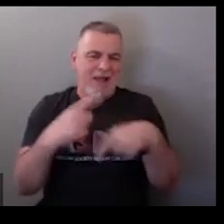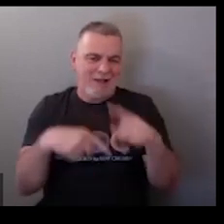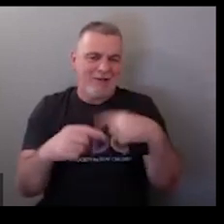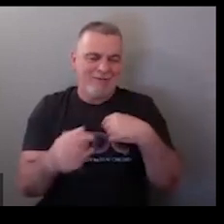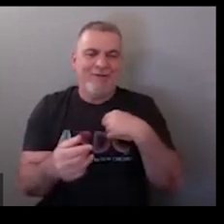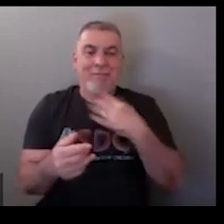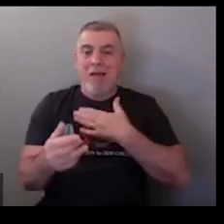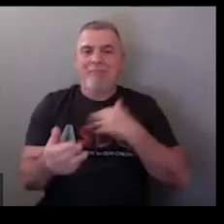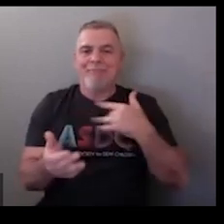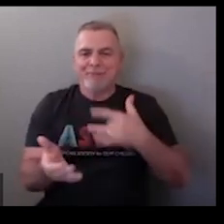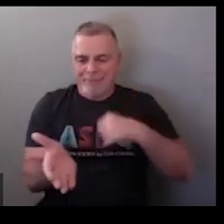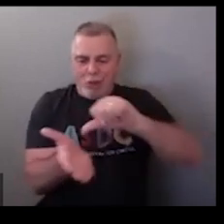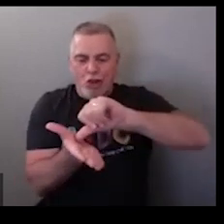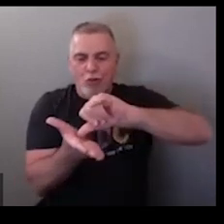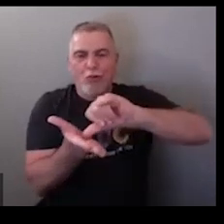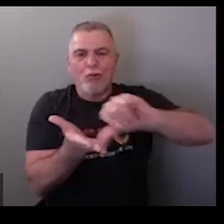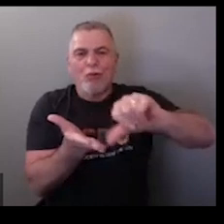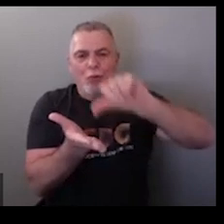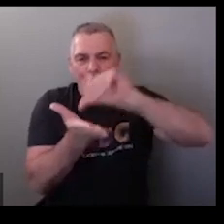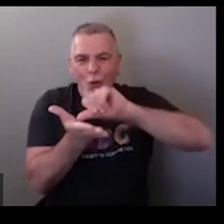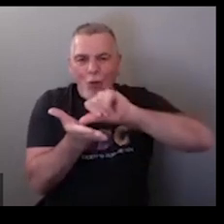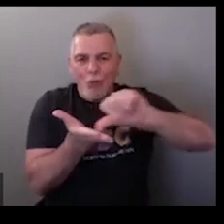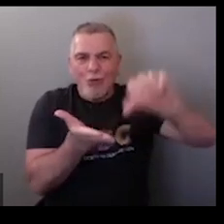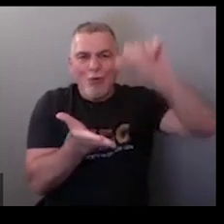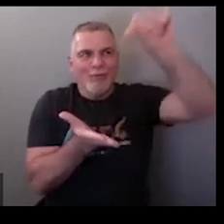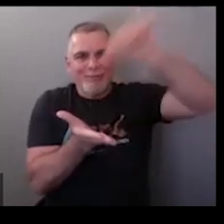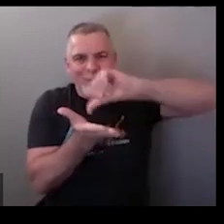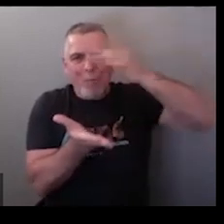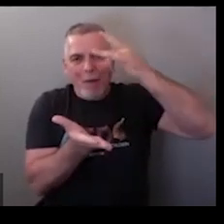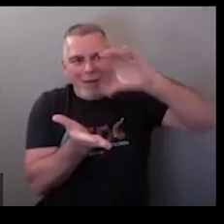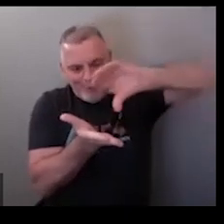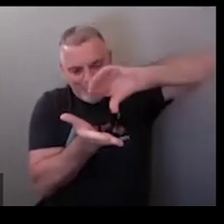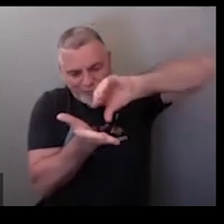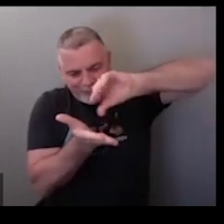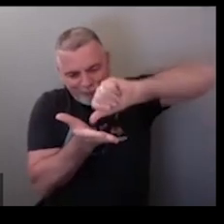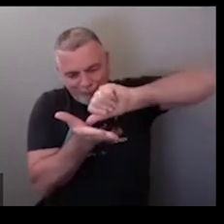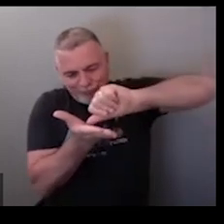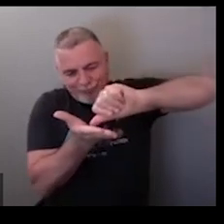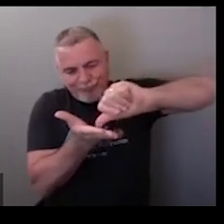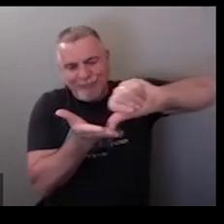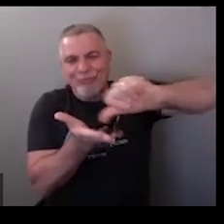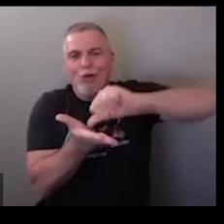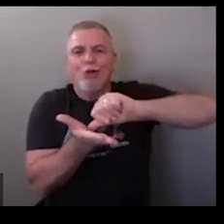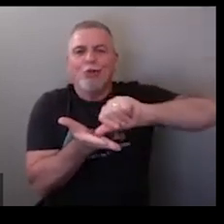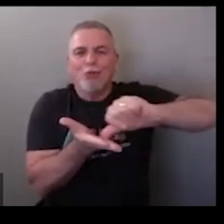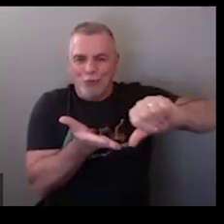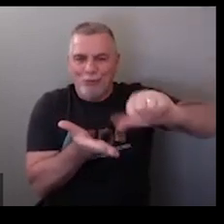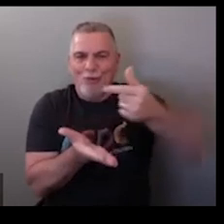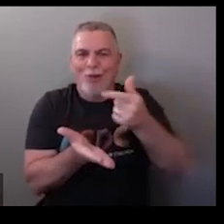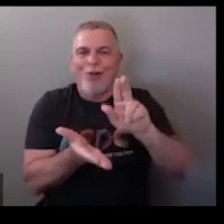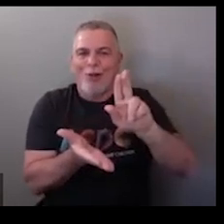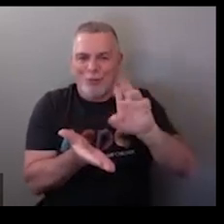really there's a couple signs for glue typically this is what I used growing up glue because you would squeeze the bottle